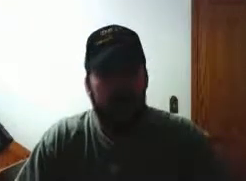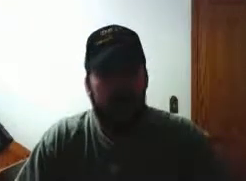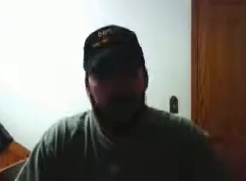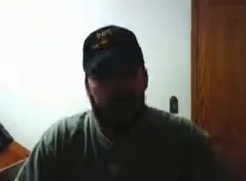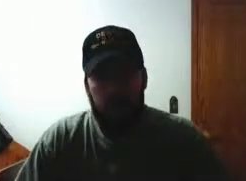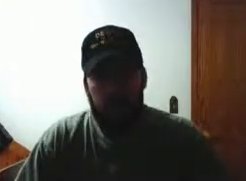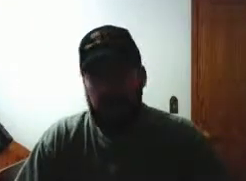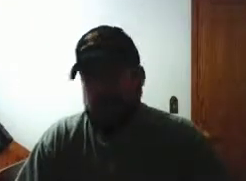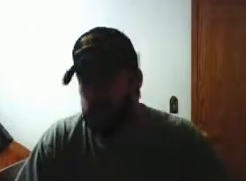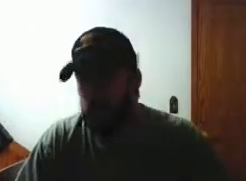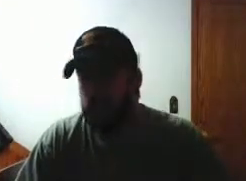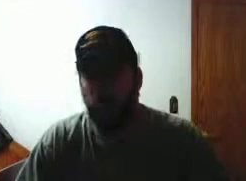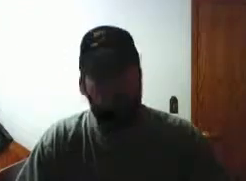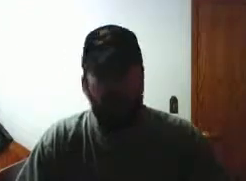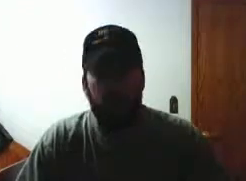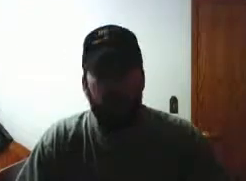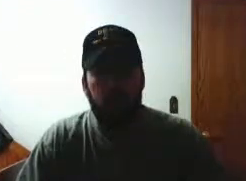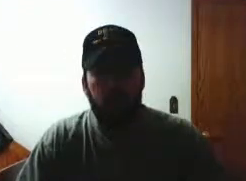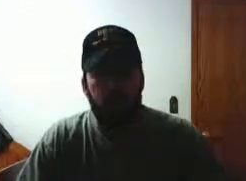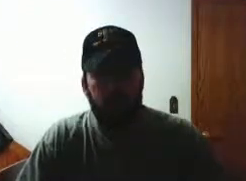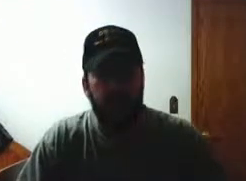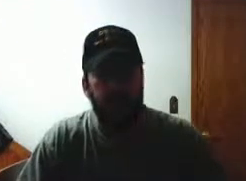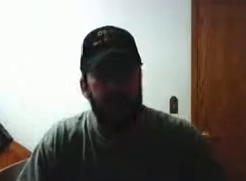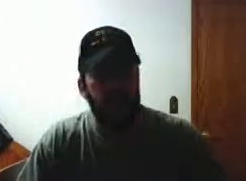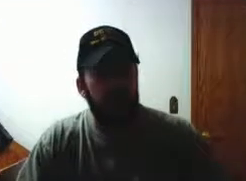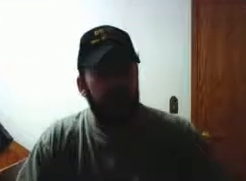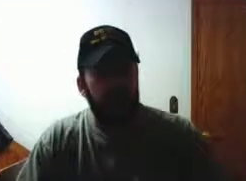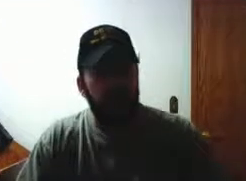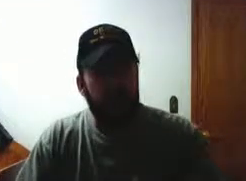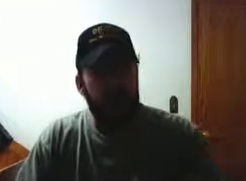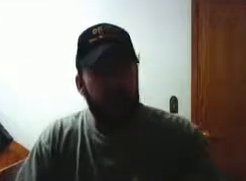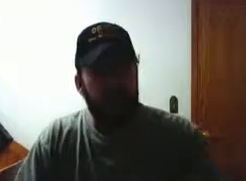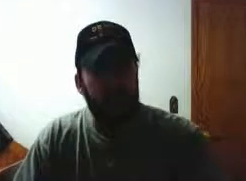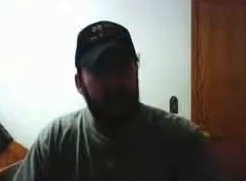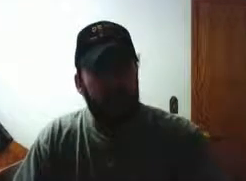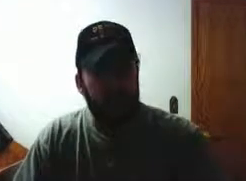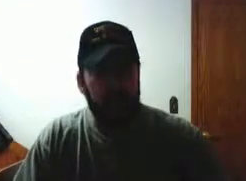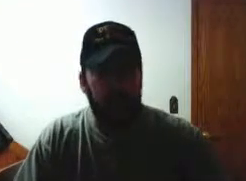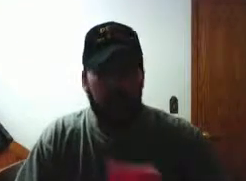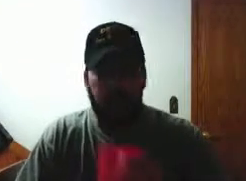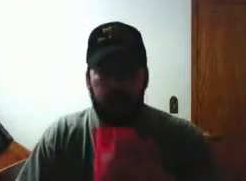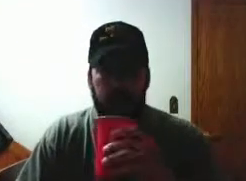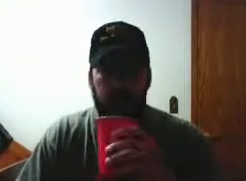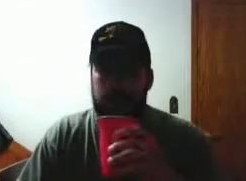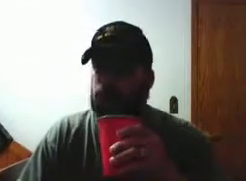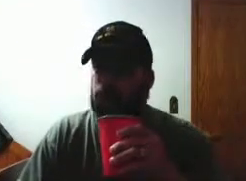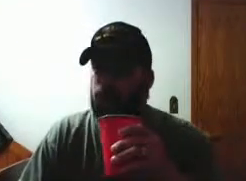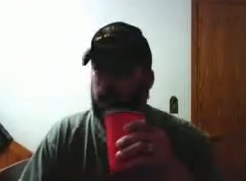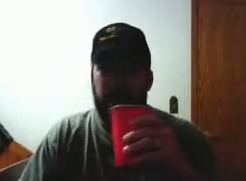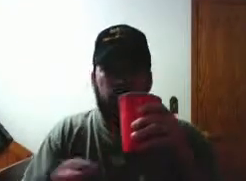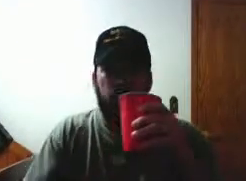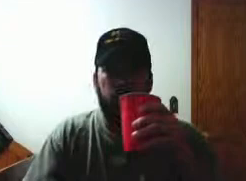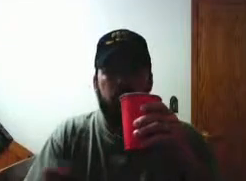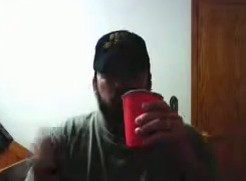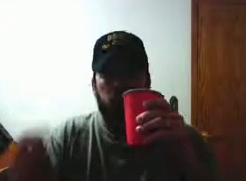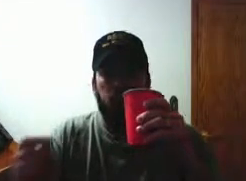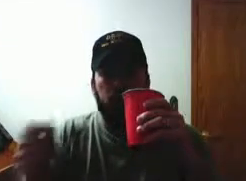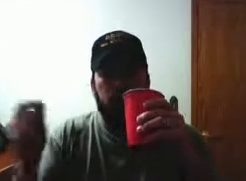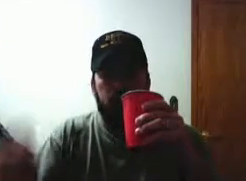i've been going over it musing over it and studying it and i gotta tell you the latest edition i'm able to find this release for print for circulation for public